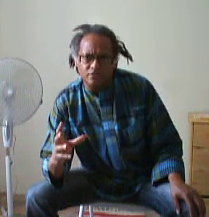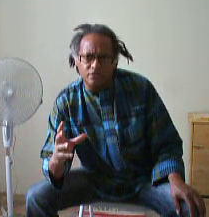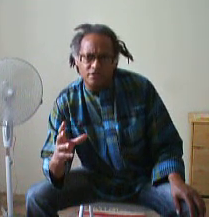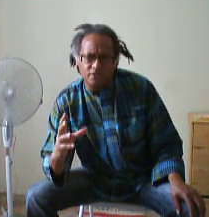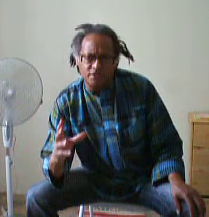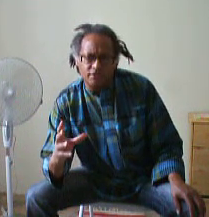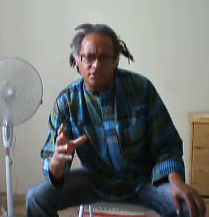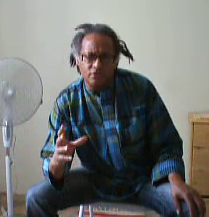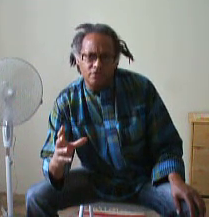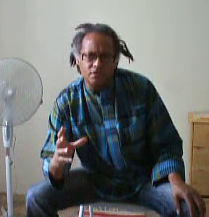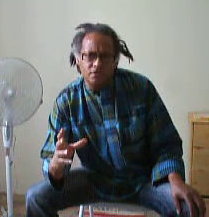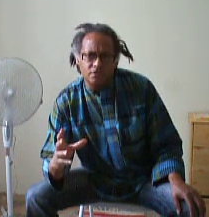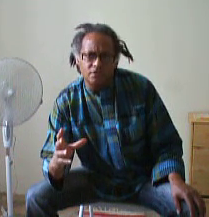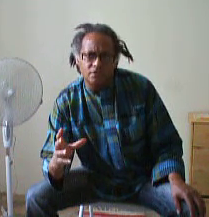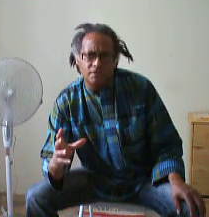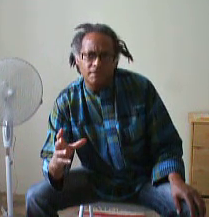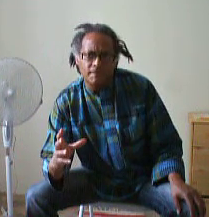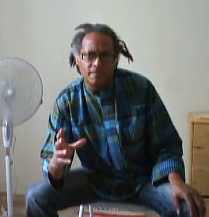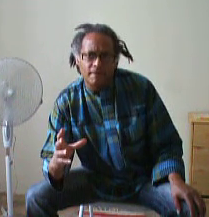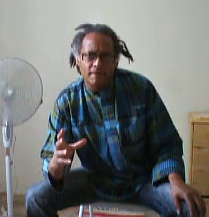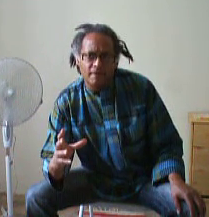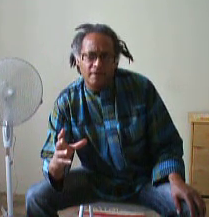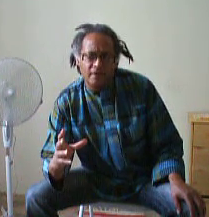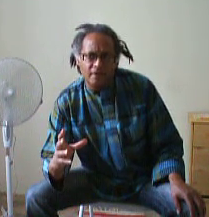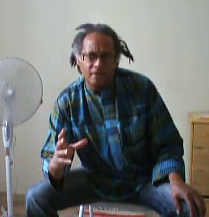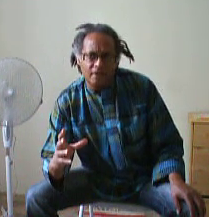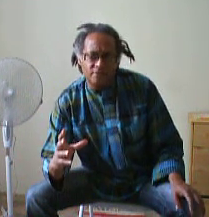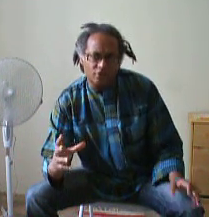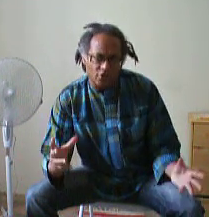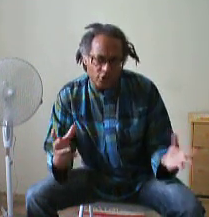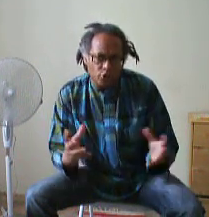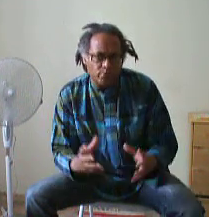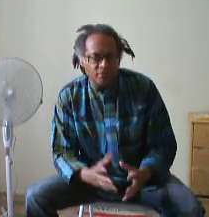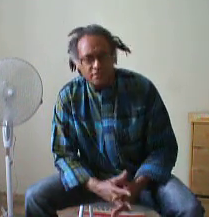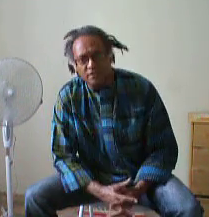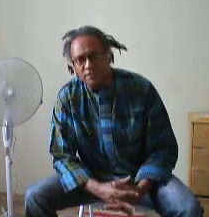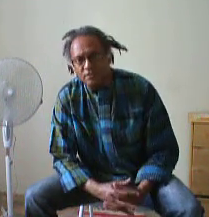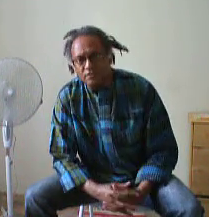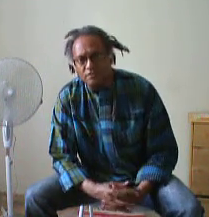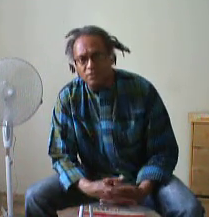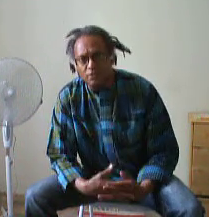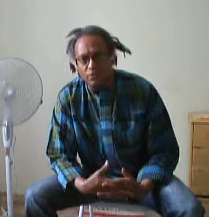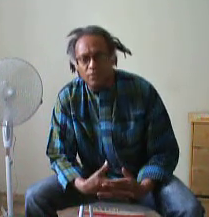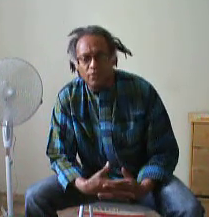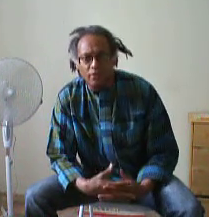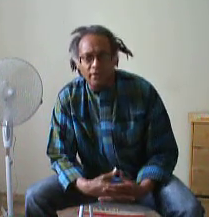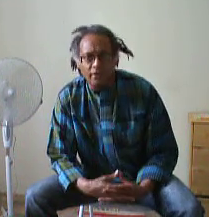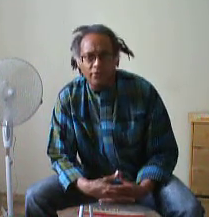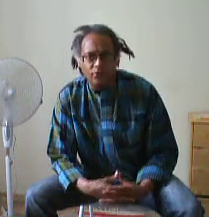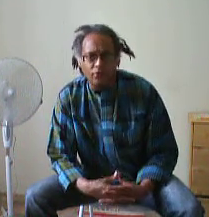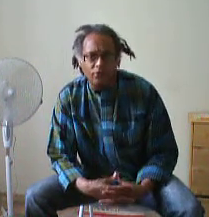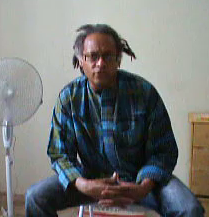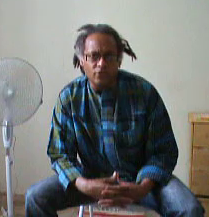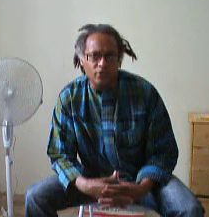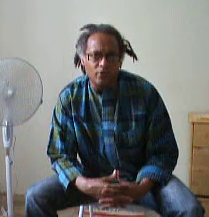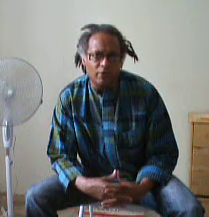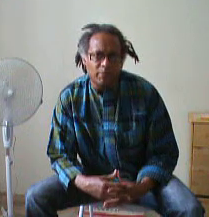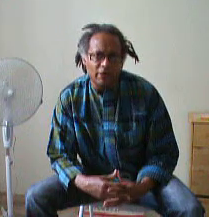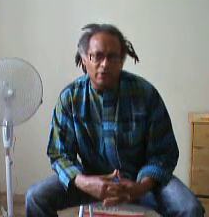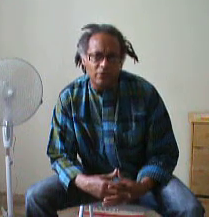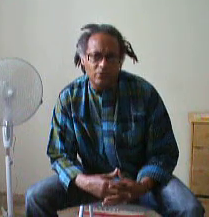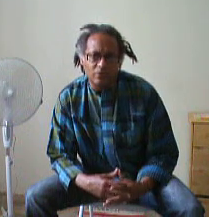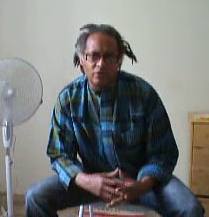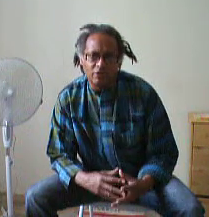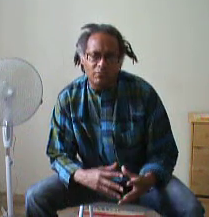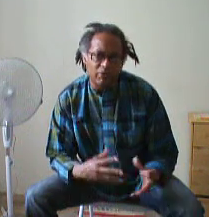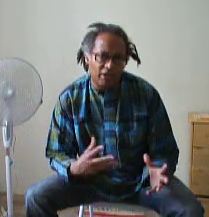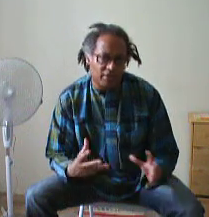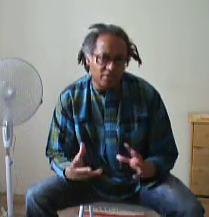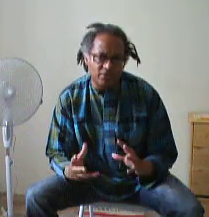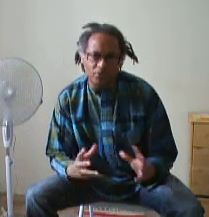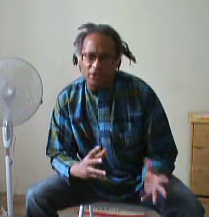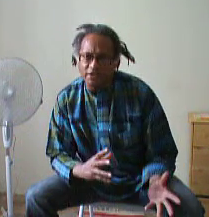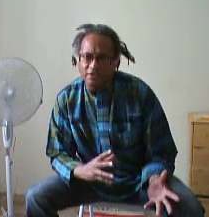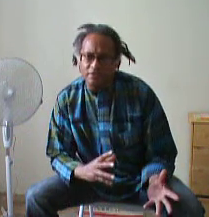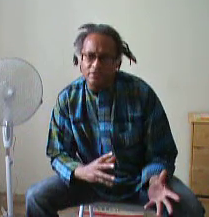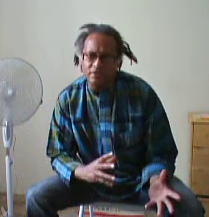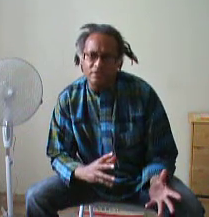tackles his difficulties. It's got an urban setting so it's also about blackness and whiteness